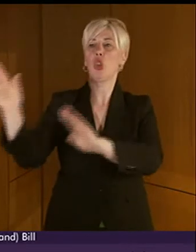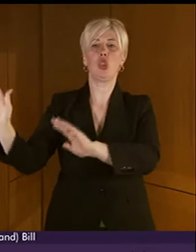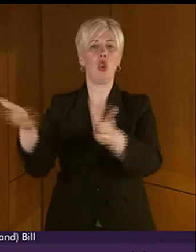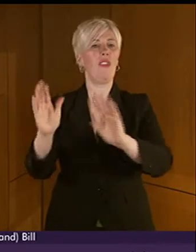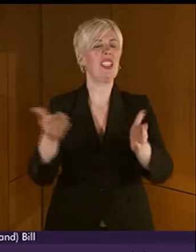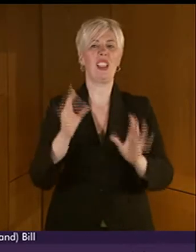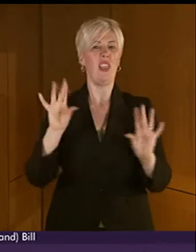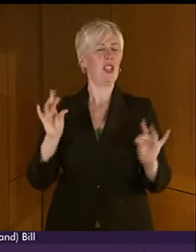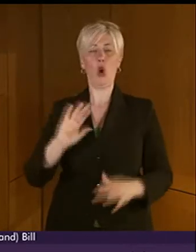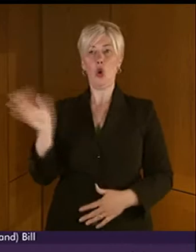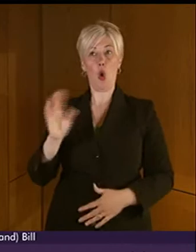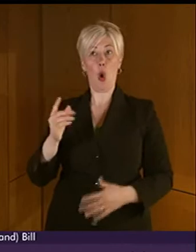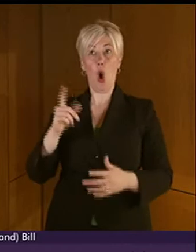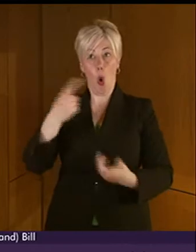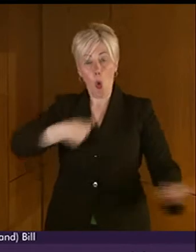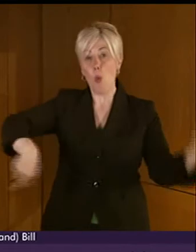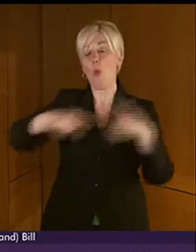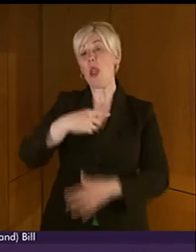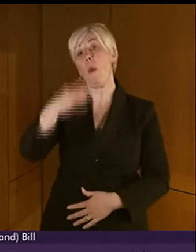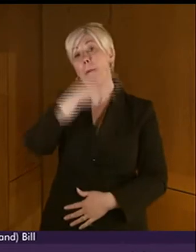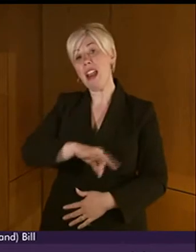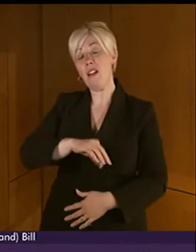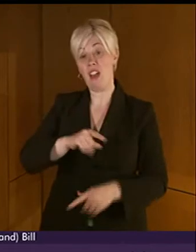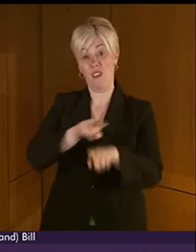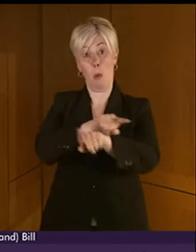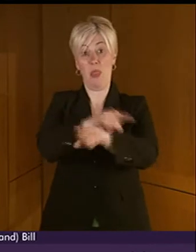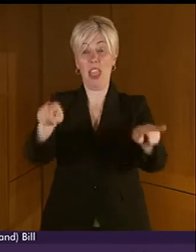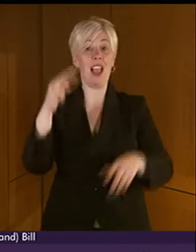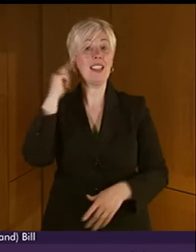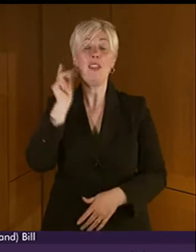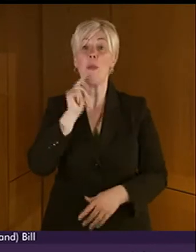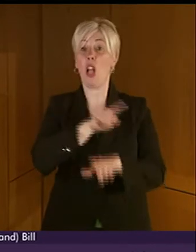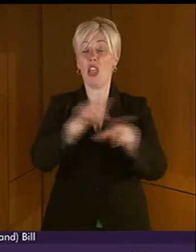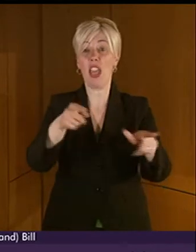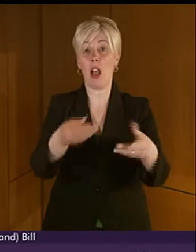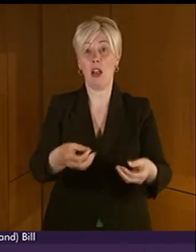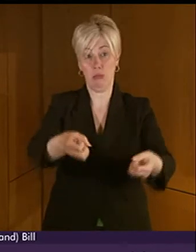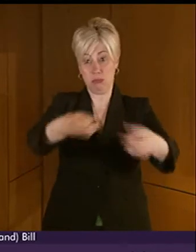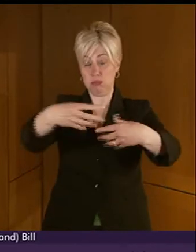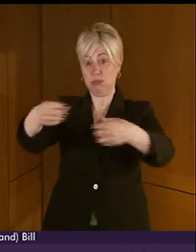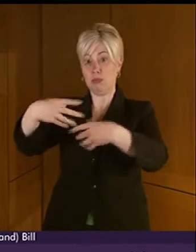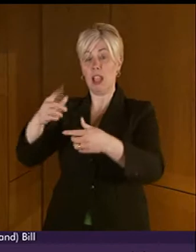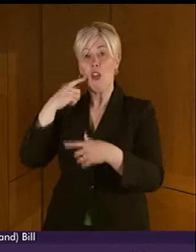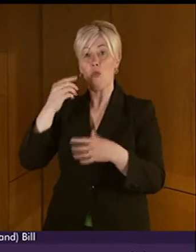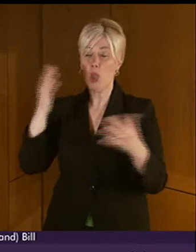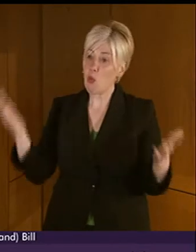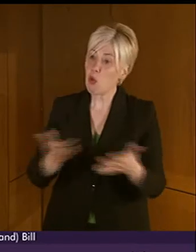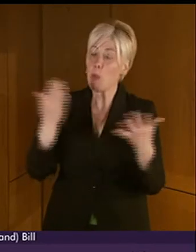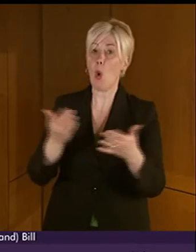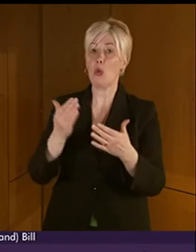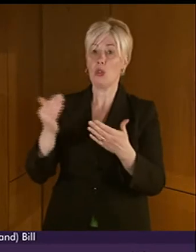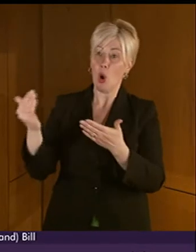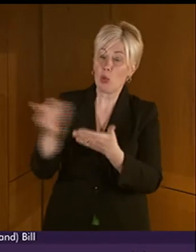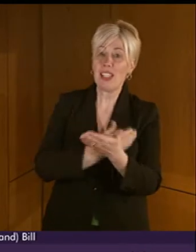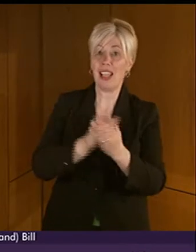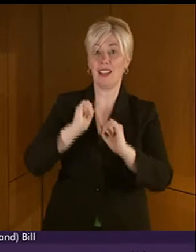from their contribution if we protect, promote, support and value their language and culture. To be honest,